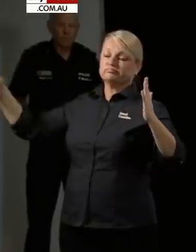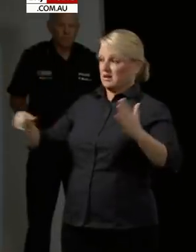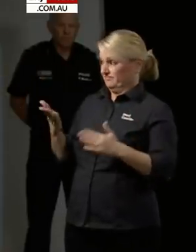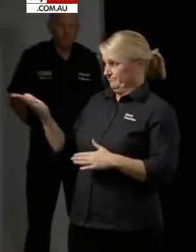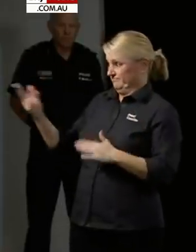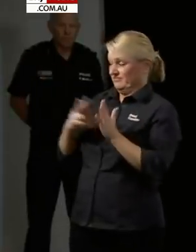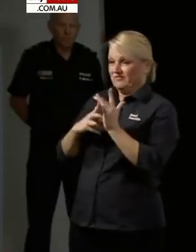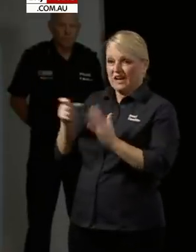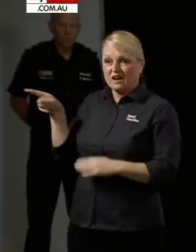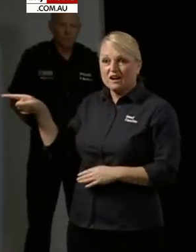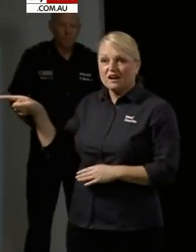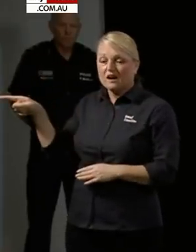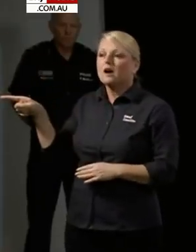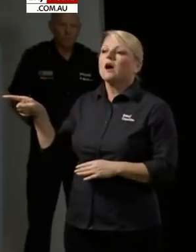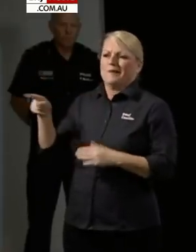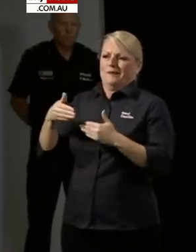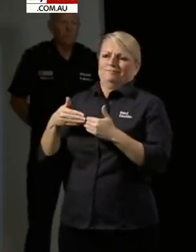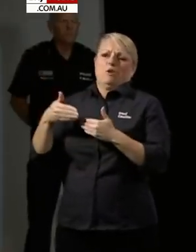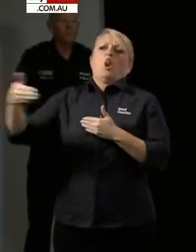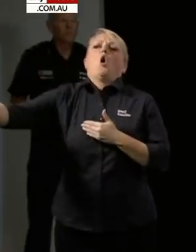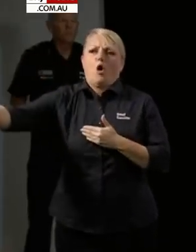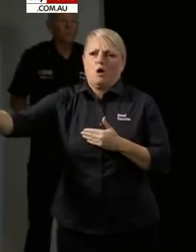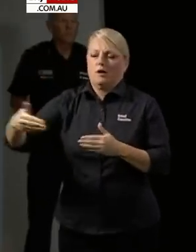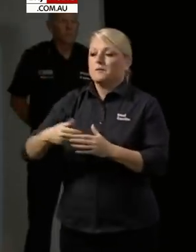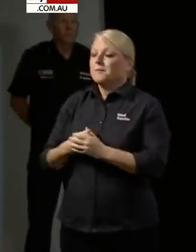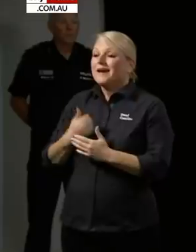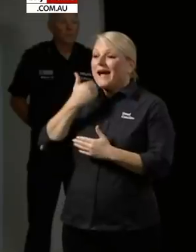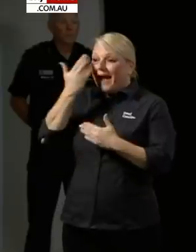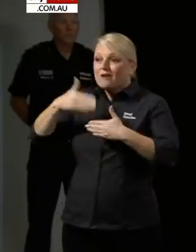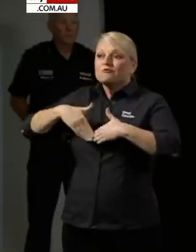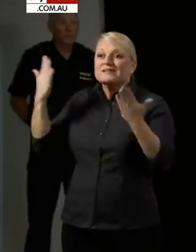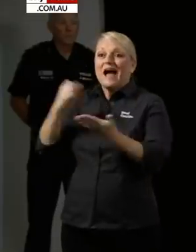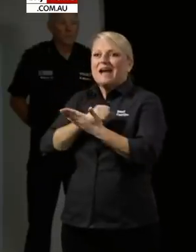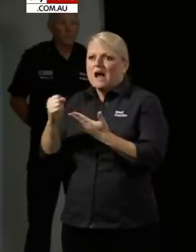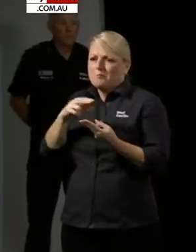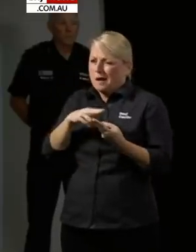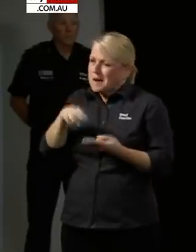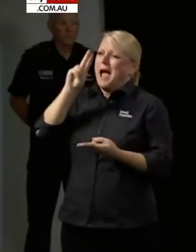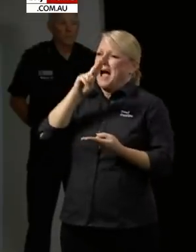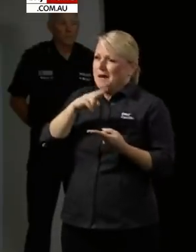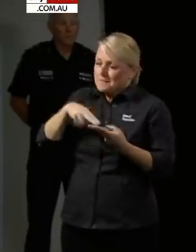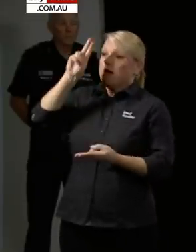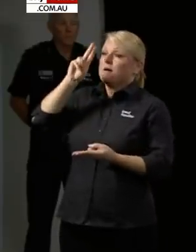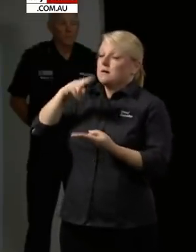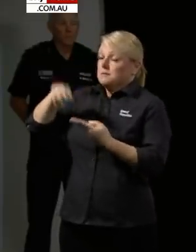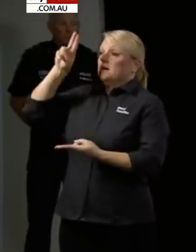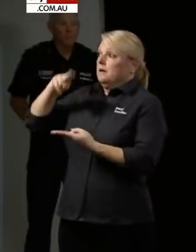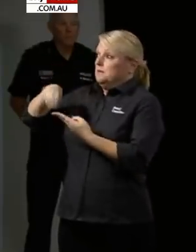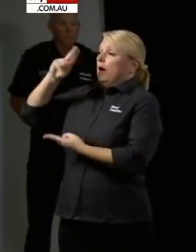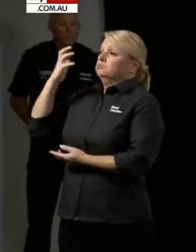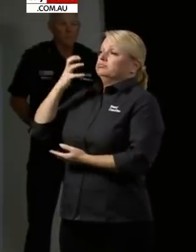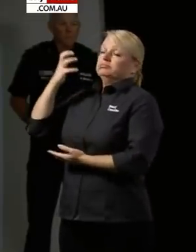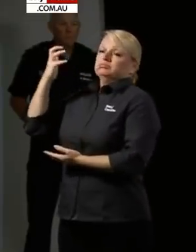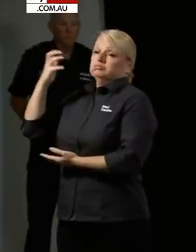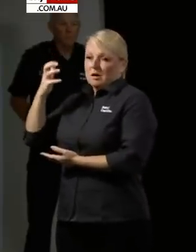where we get increasing cases every single day and we have to go into a significant lockdown for a very long period of time